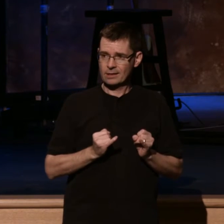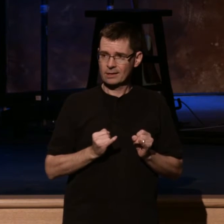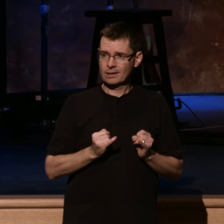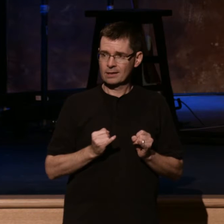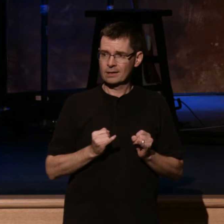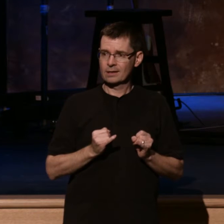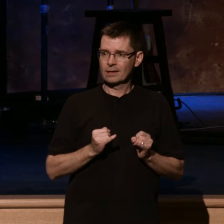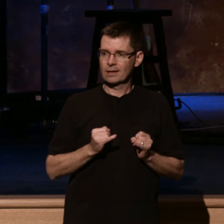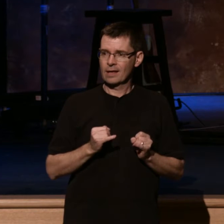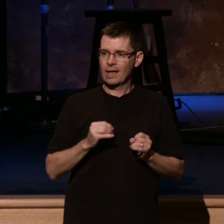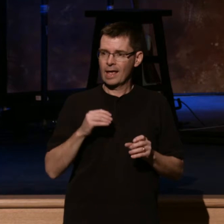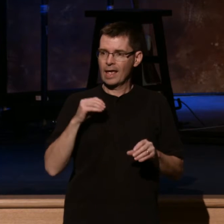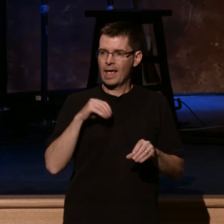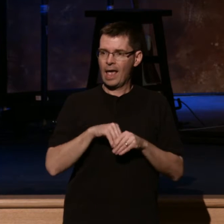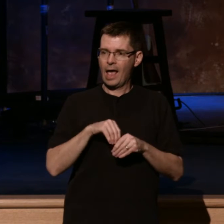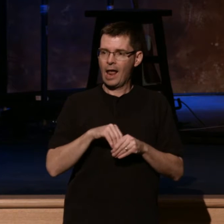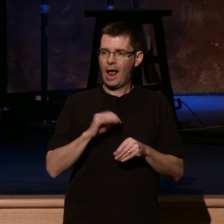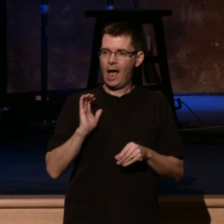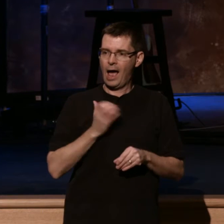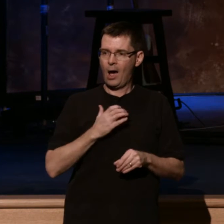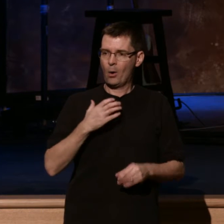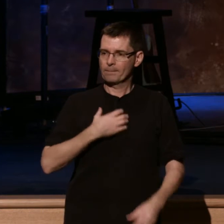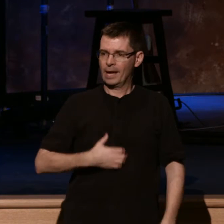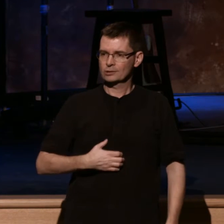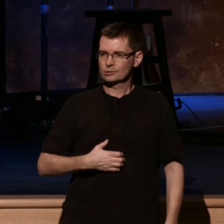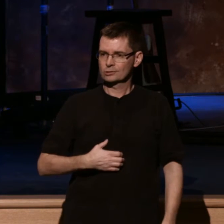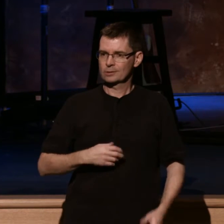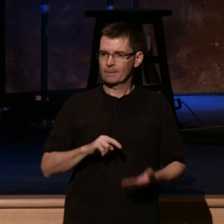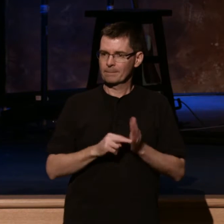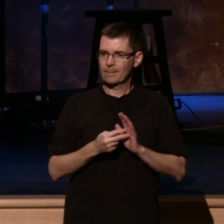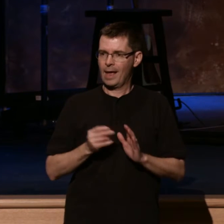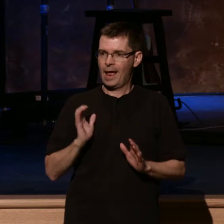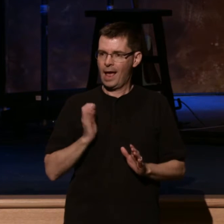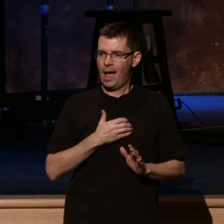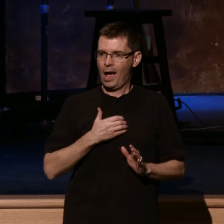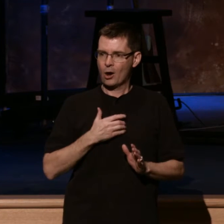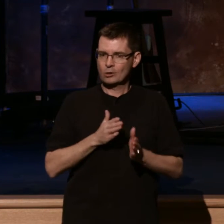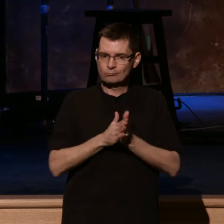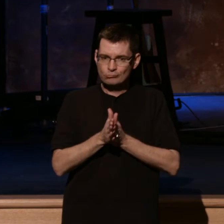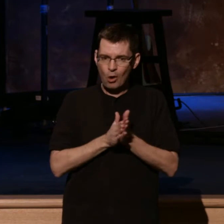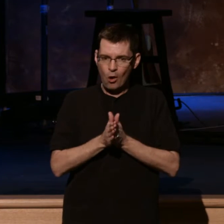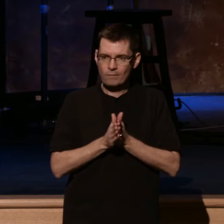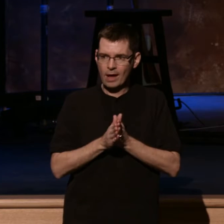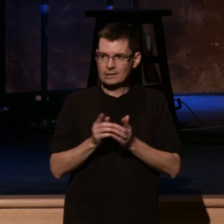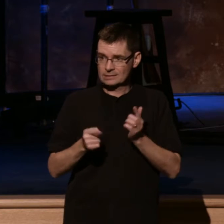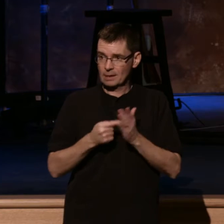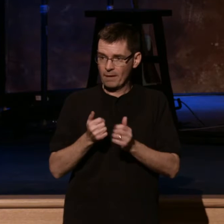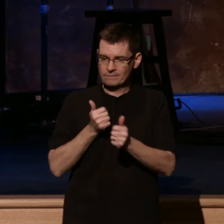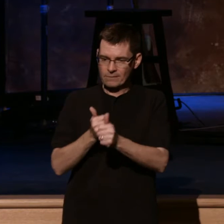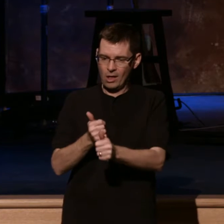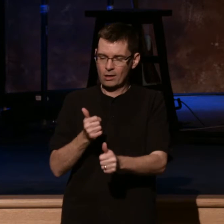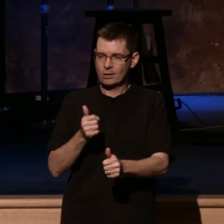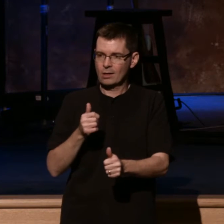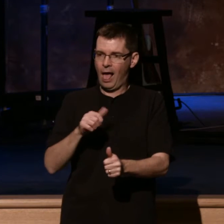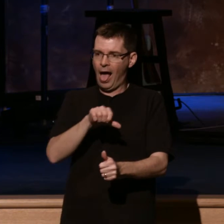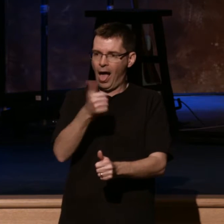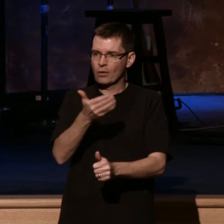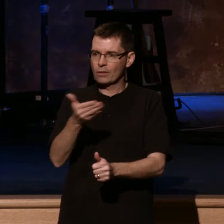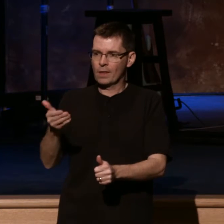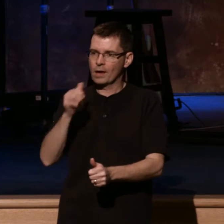that we cultivate in our passions. And so today, brothers, If this is going to be revival, We don't need events